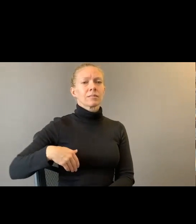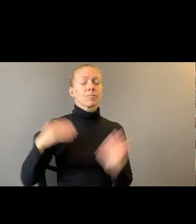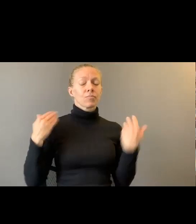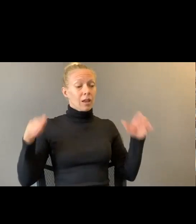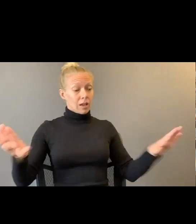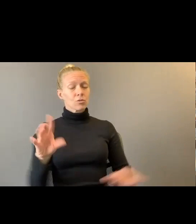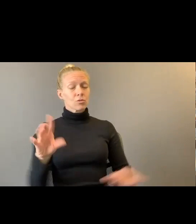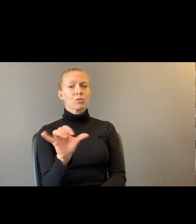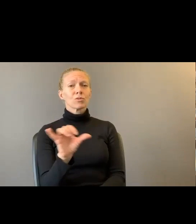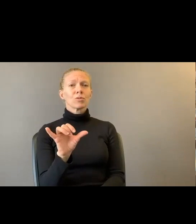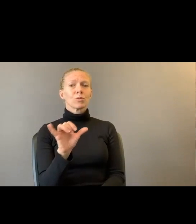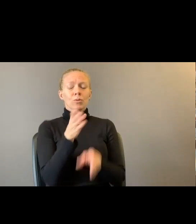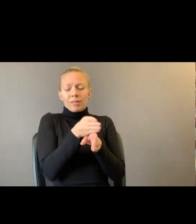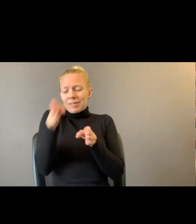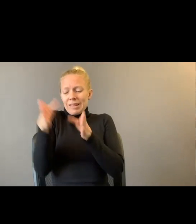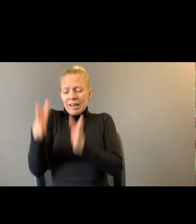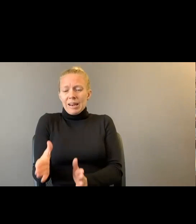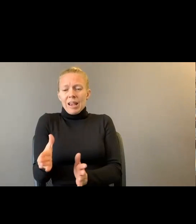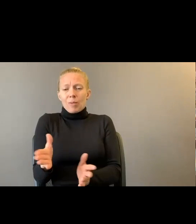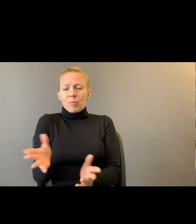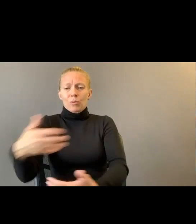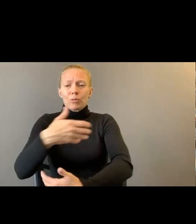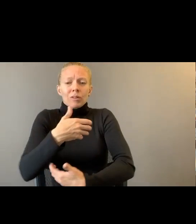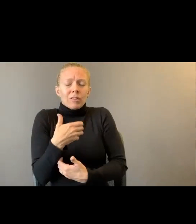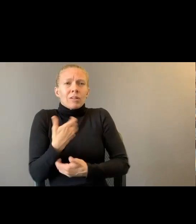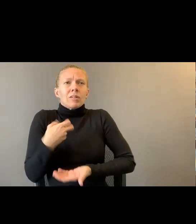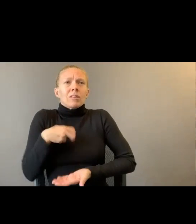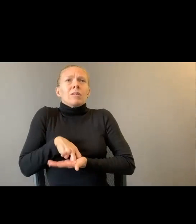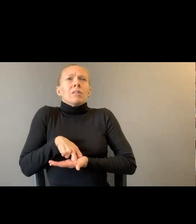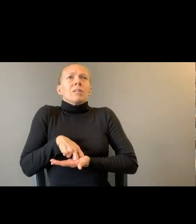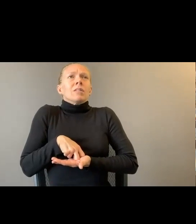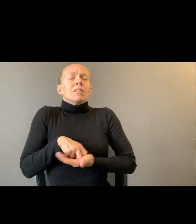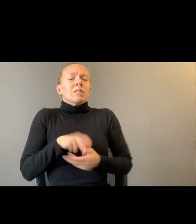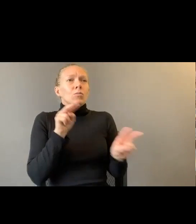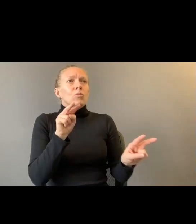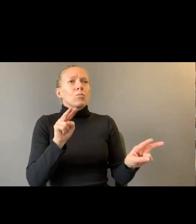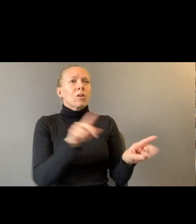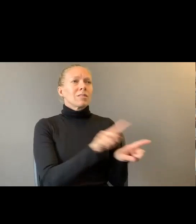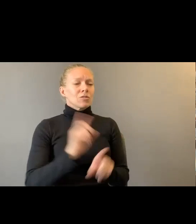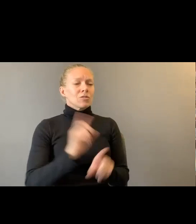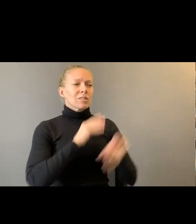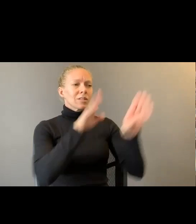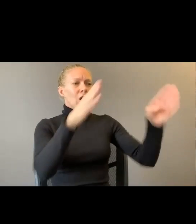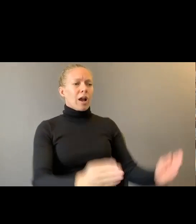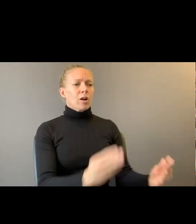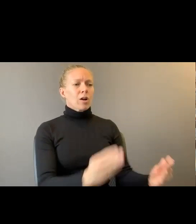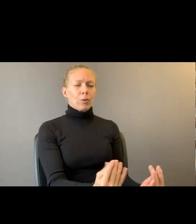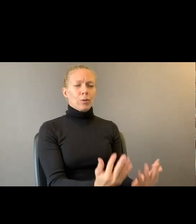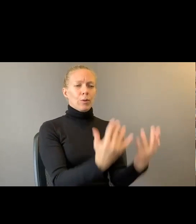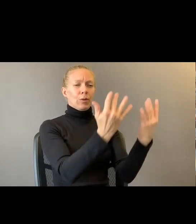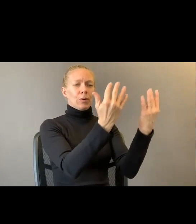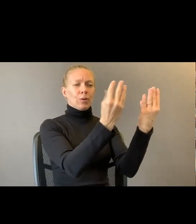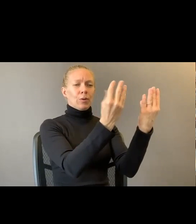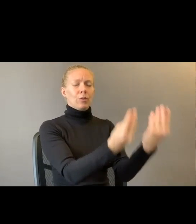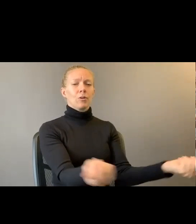knees pressed to sternum. Watched from his porch as our house ashed itself clean. We have to see the